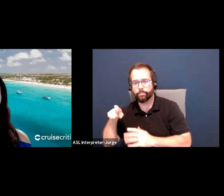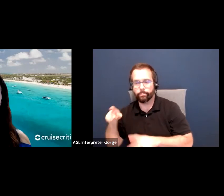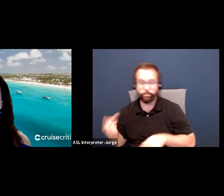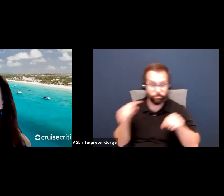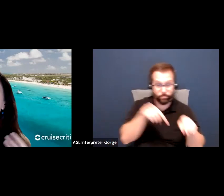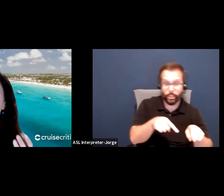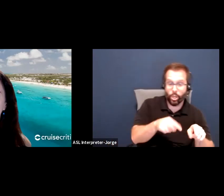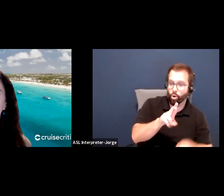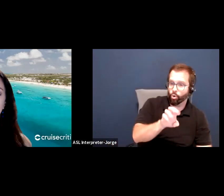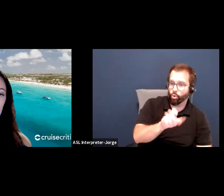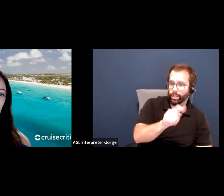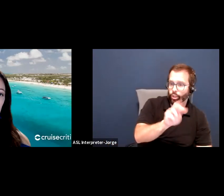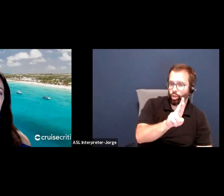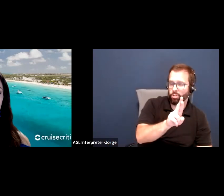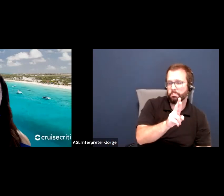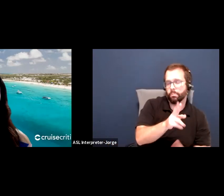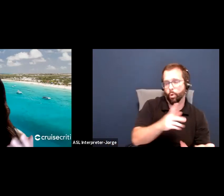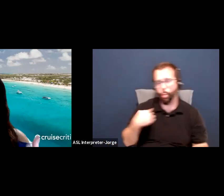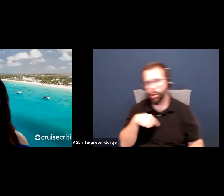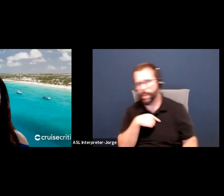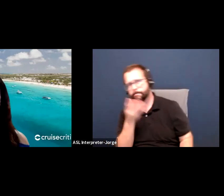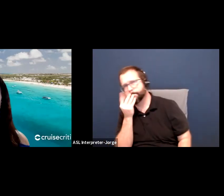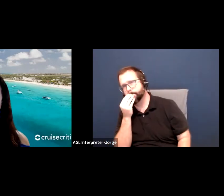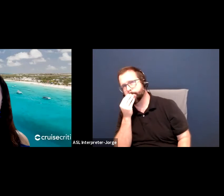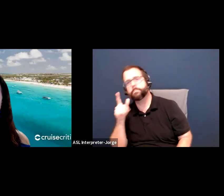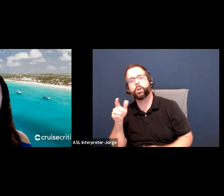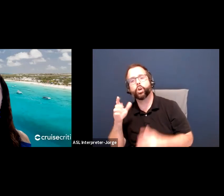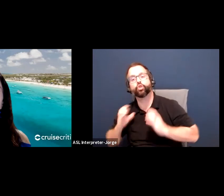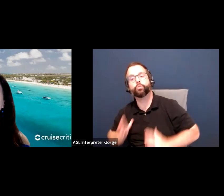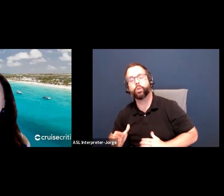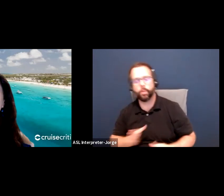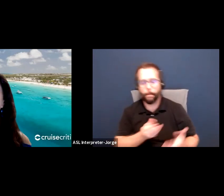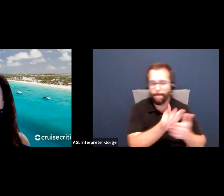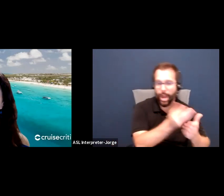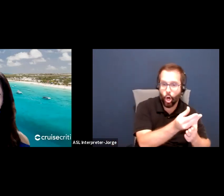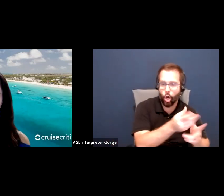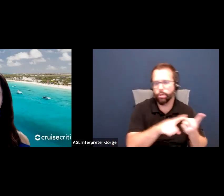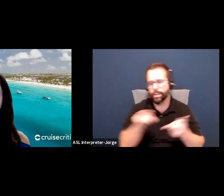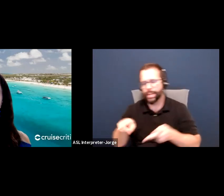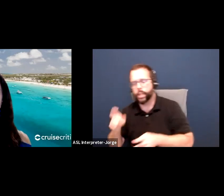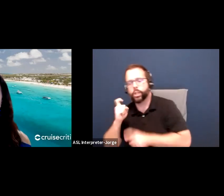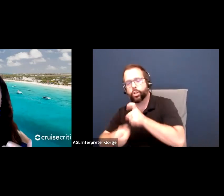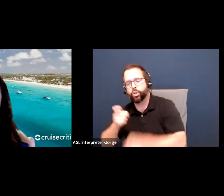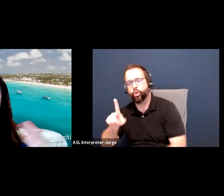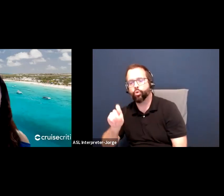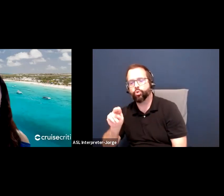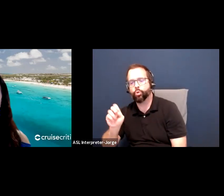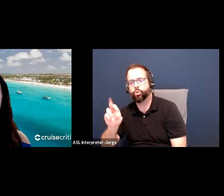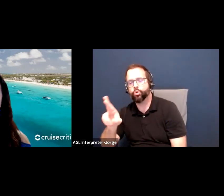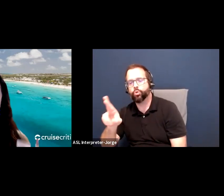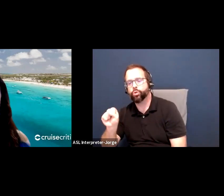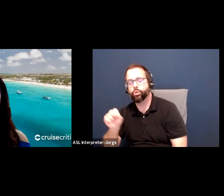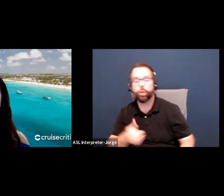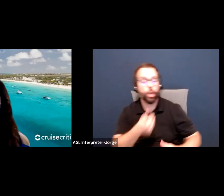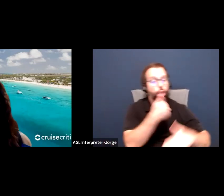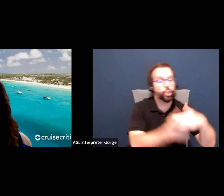Buyers, we might need donors. Instead of subcontractors, you might need influencers. Those might be people in the